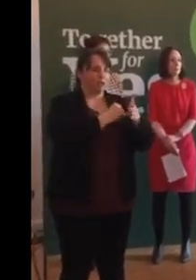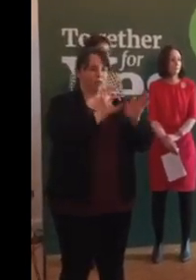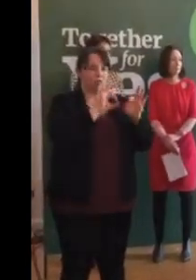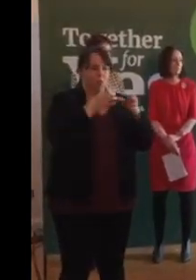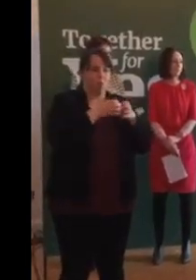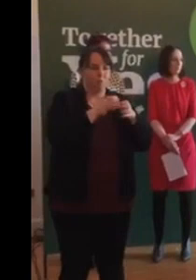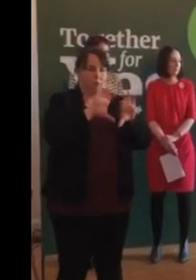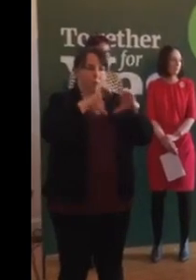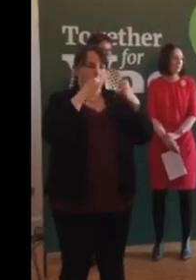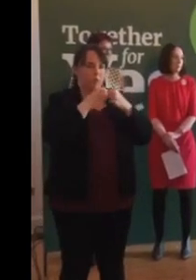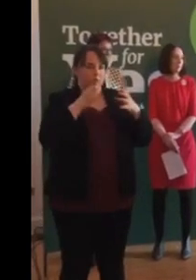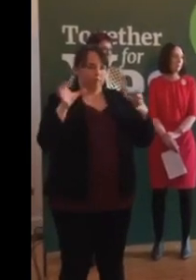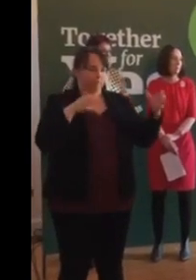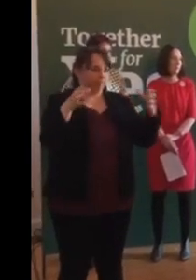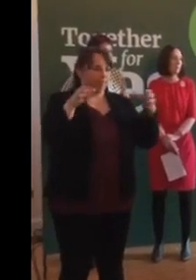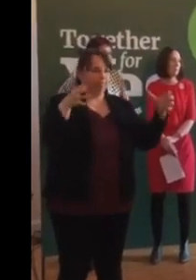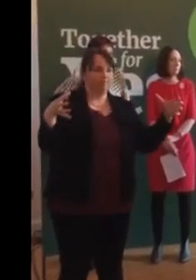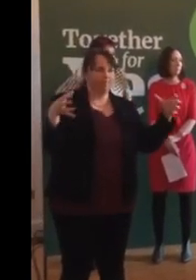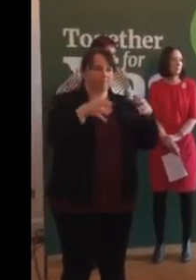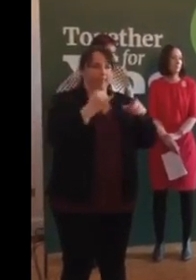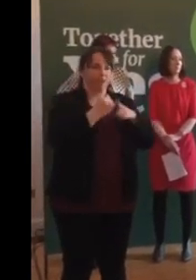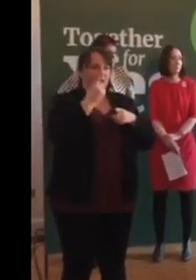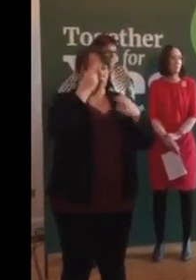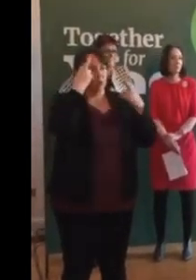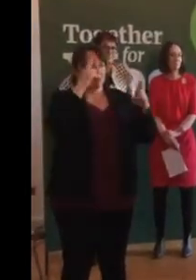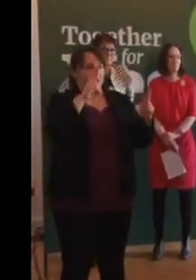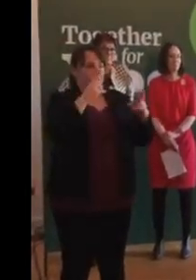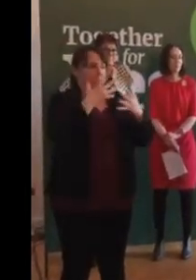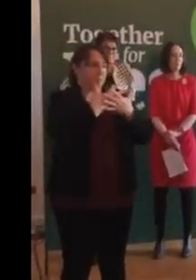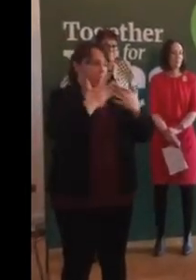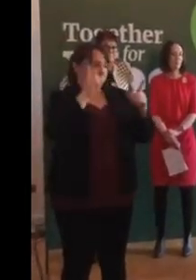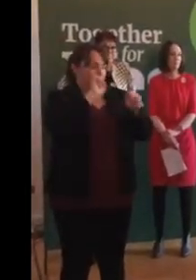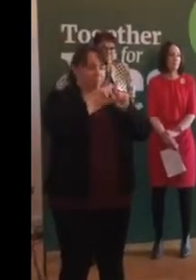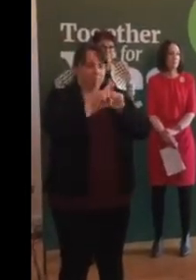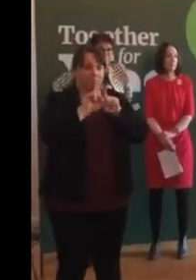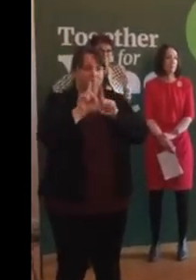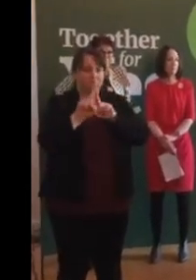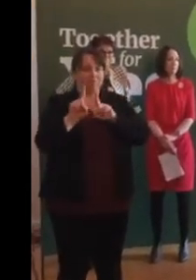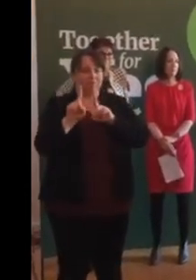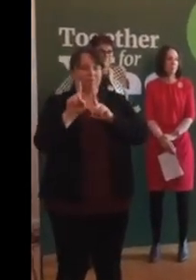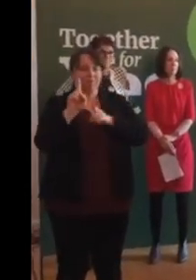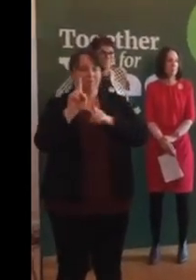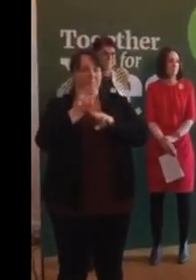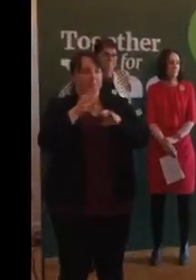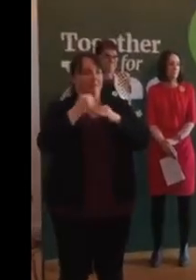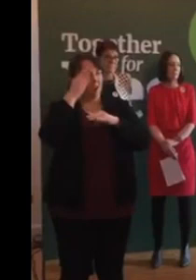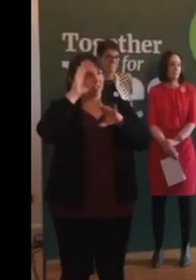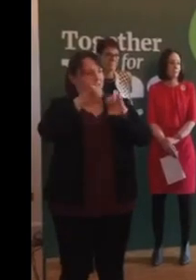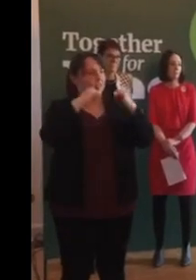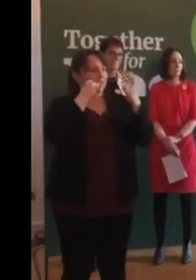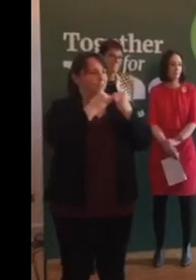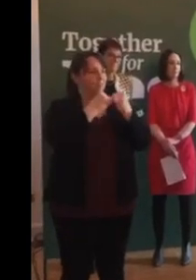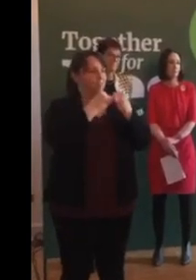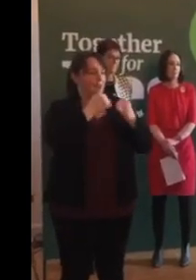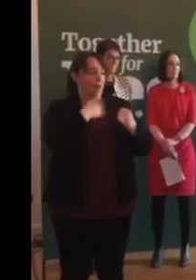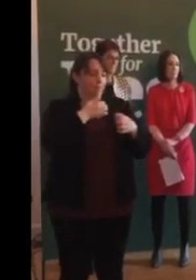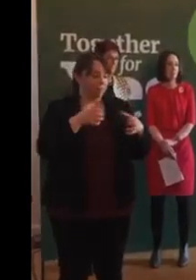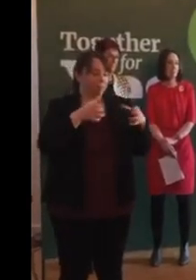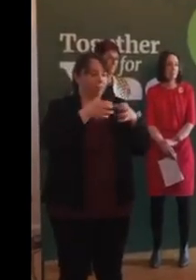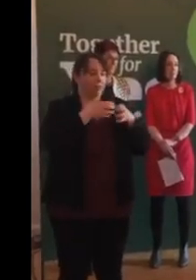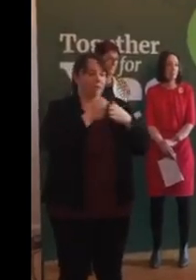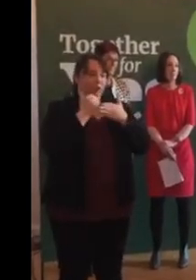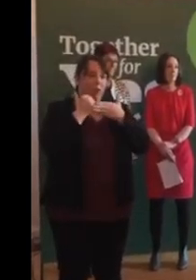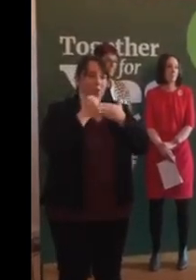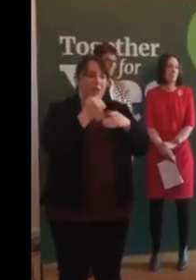communities representing a diverse cross-section of Irish civil society. We are a movement which has support in every